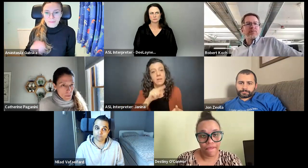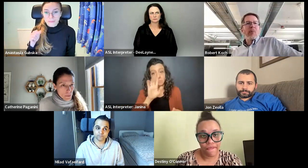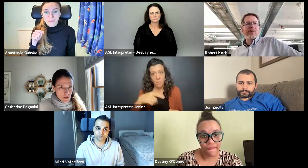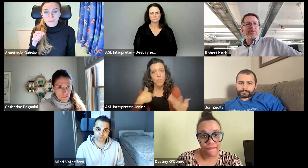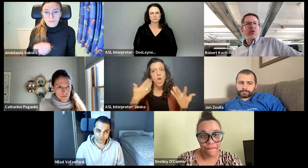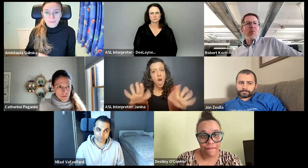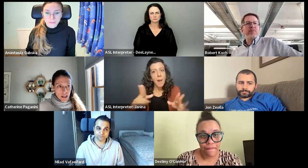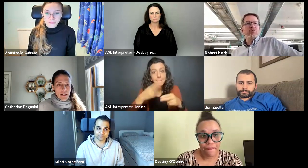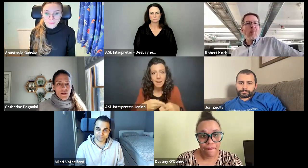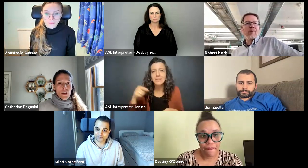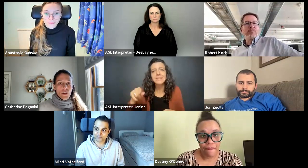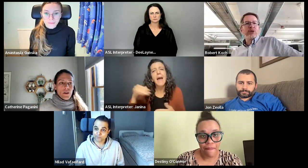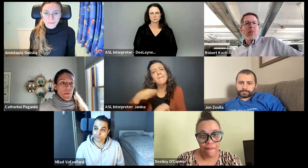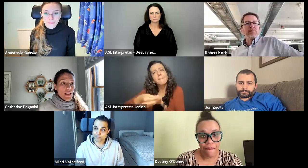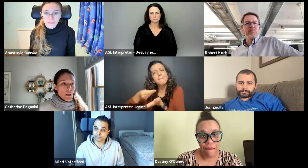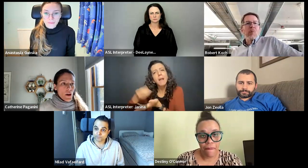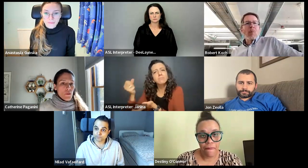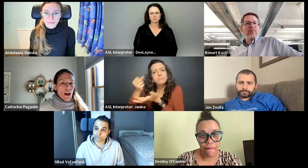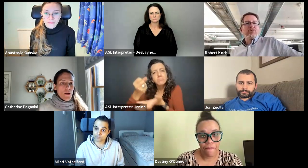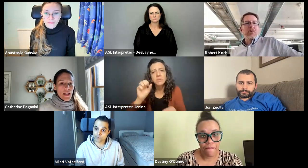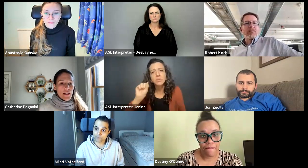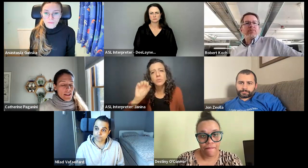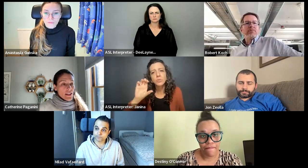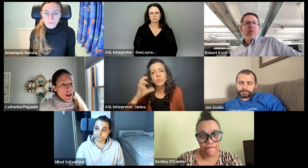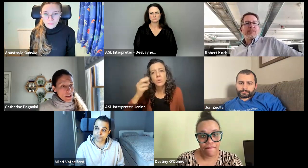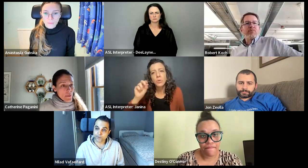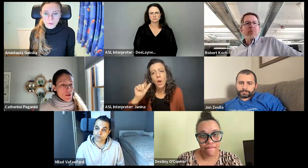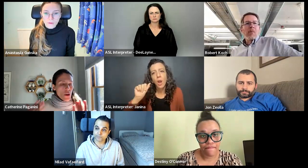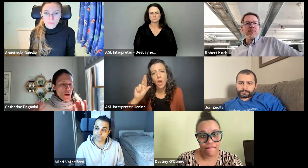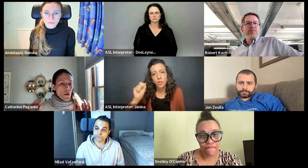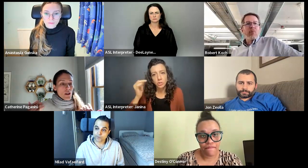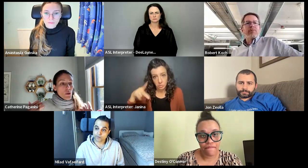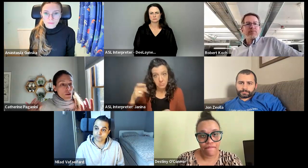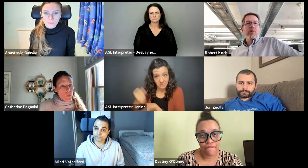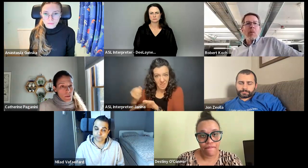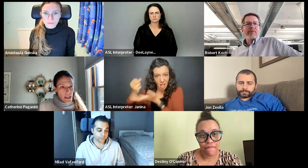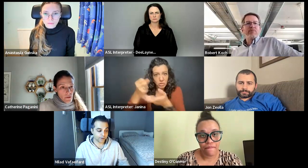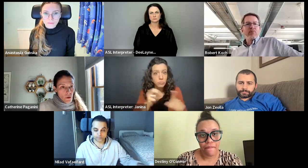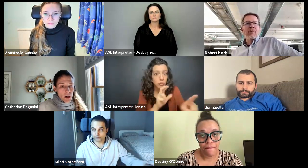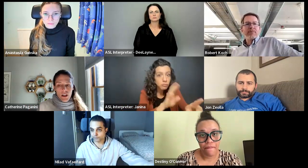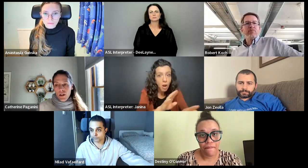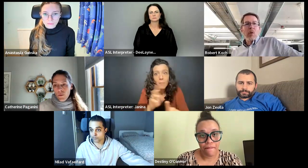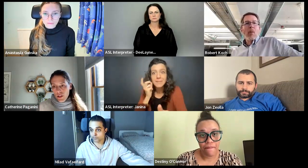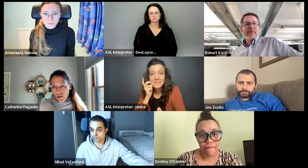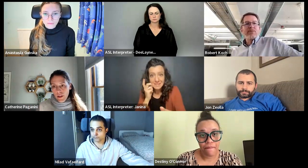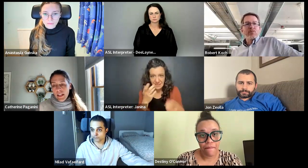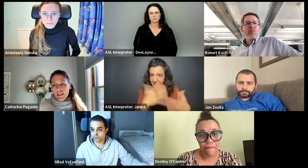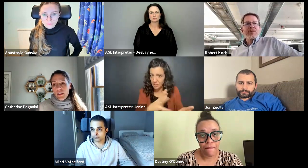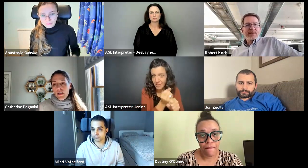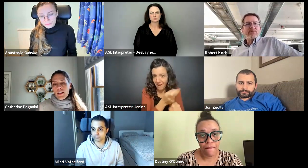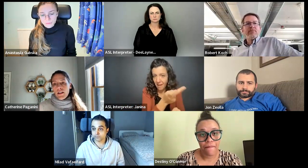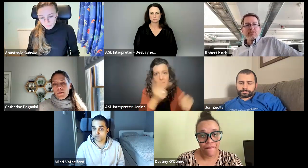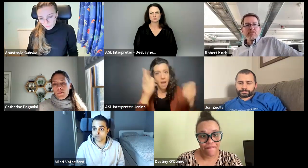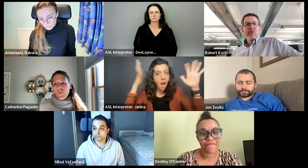there are, like, scholarships, right? And so, as we know, Rob and Destiny got them. So, the whole trip is paid for, which is